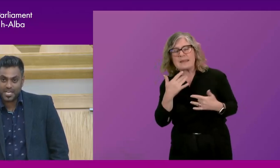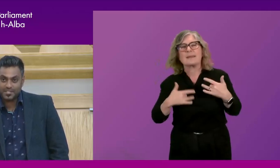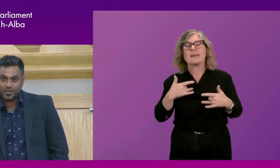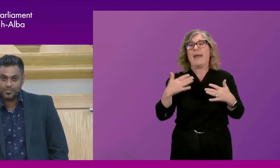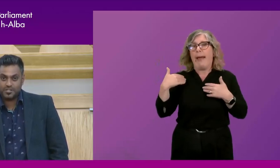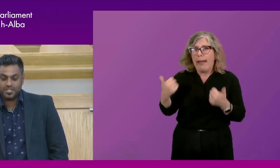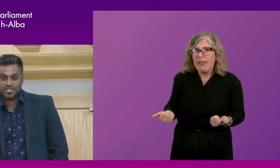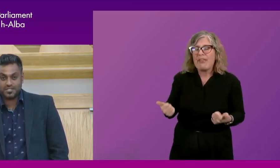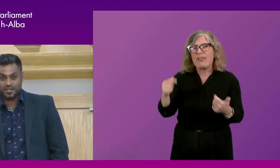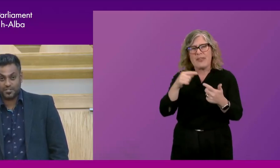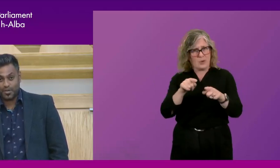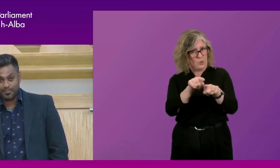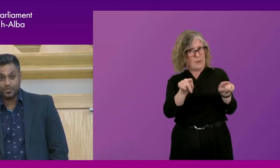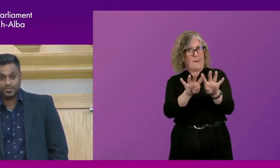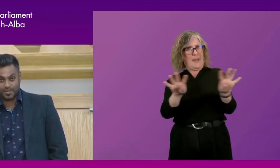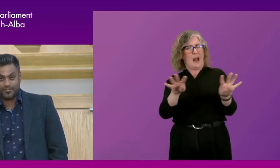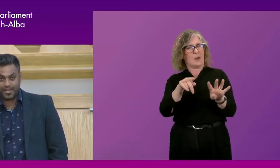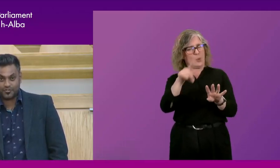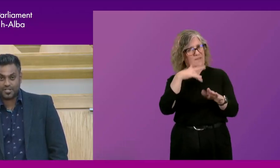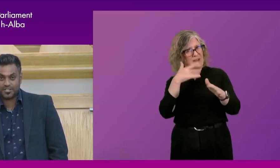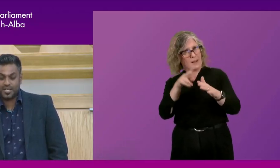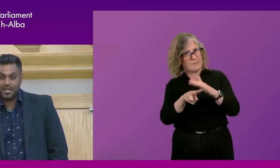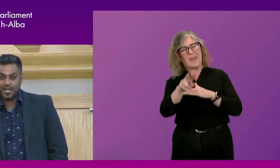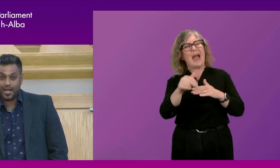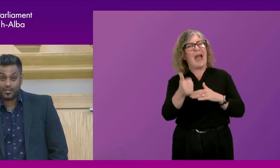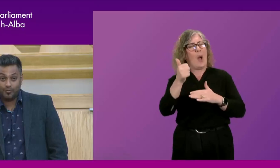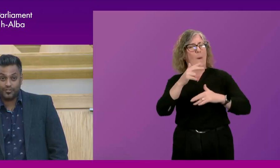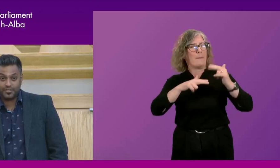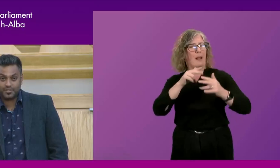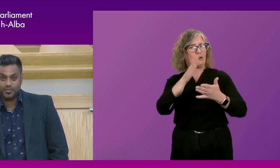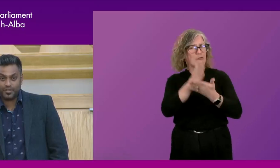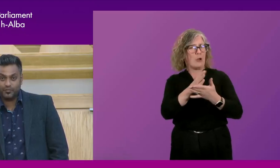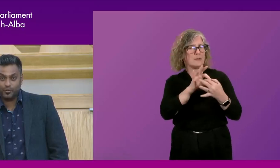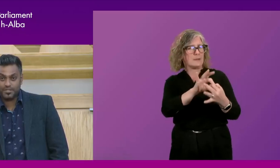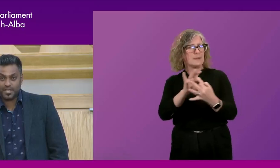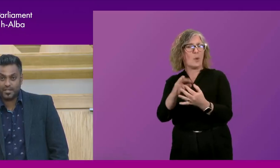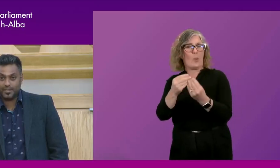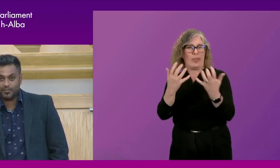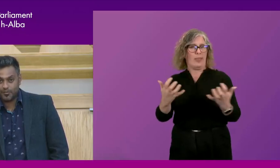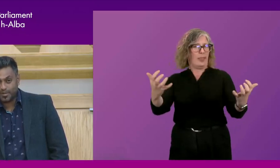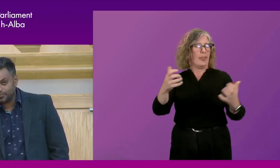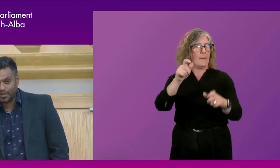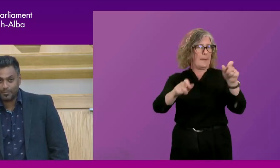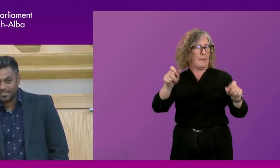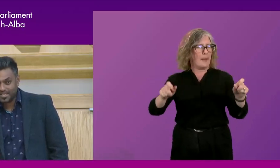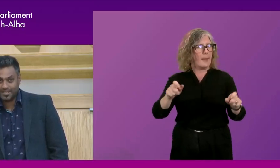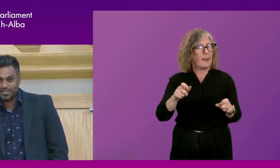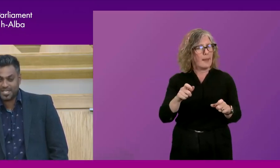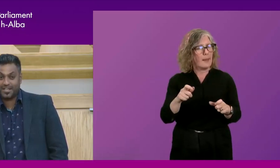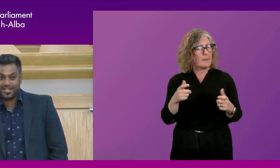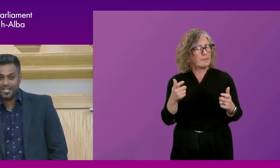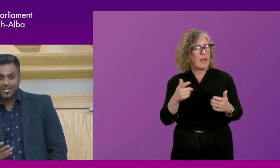panel see as an opportunity to start to rebuild some of that trust and confidence moving forwards? And I'm hoping, you know, we're